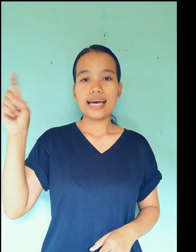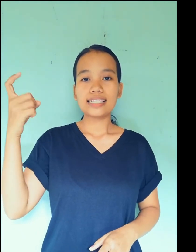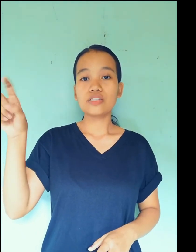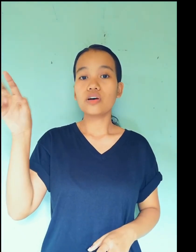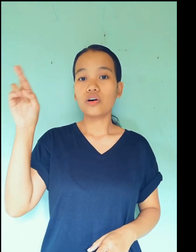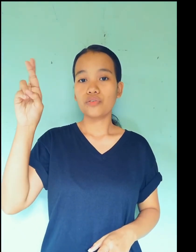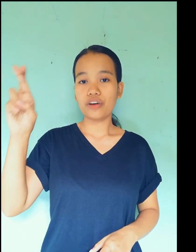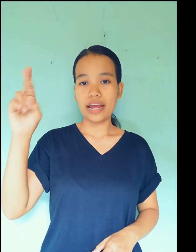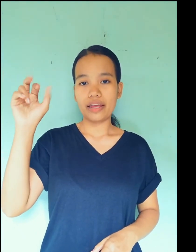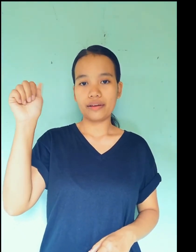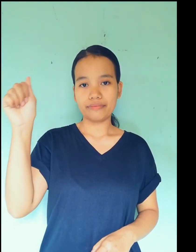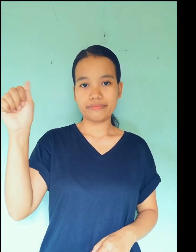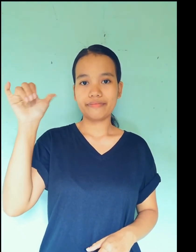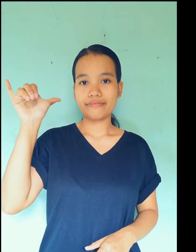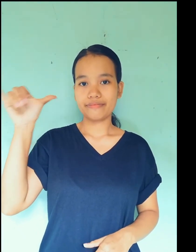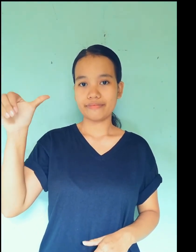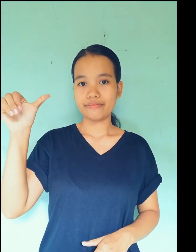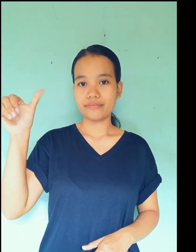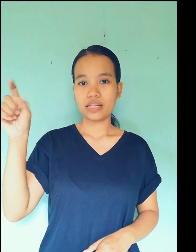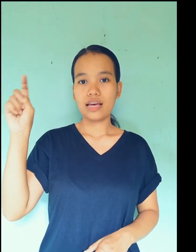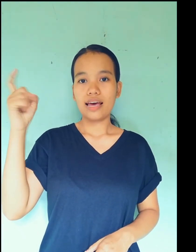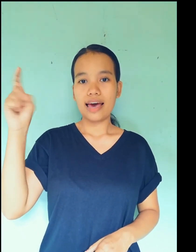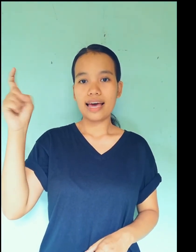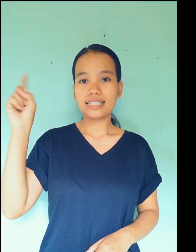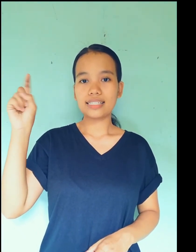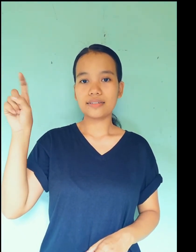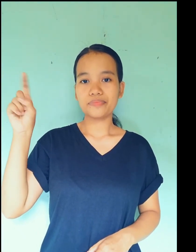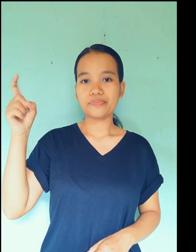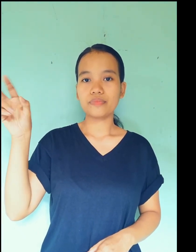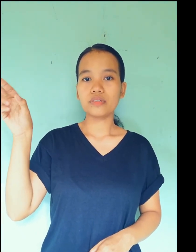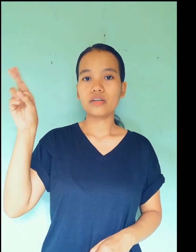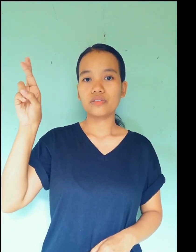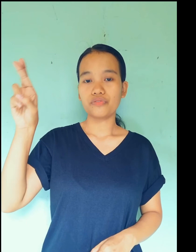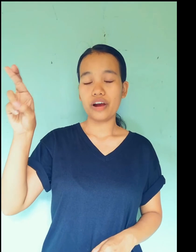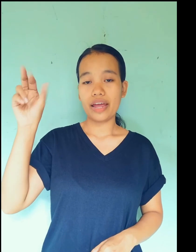X, rain. X, rain.